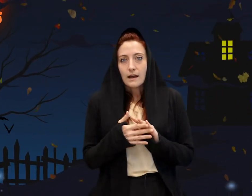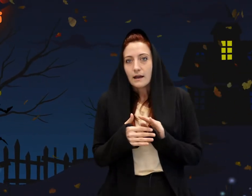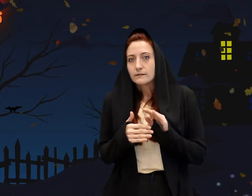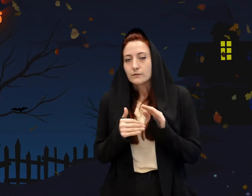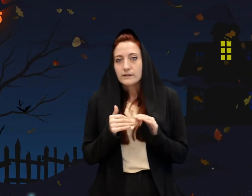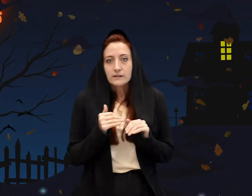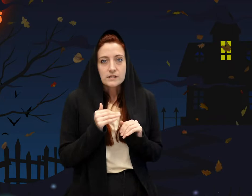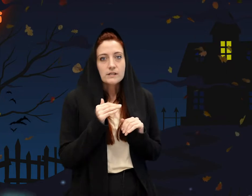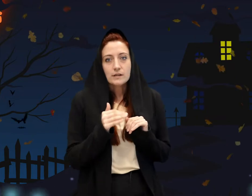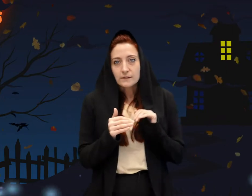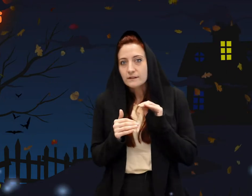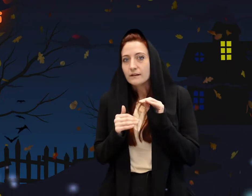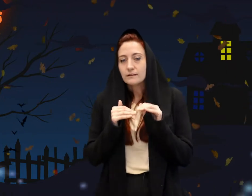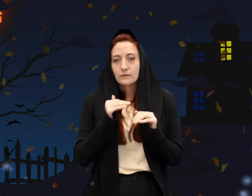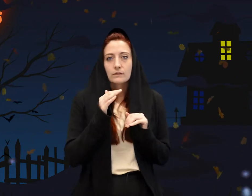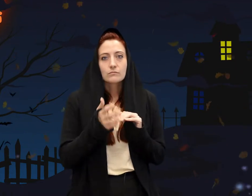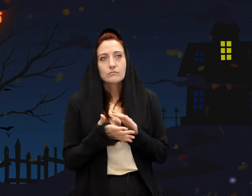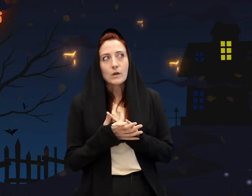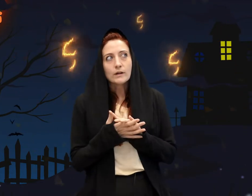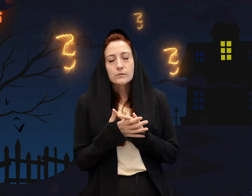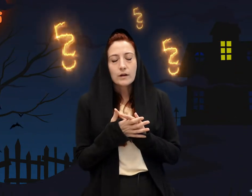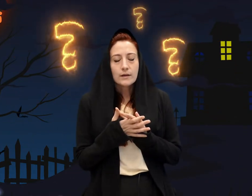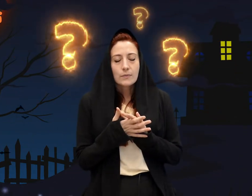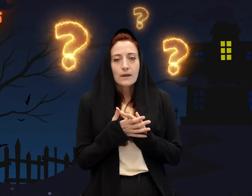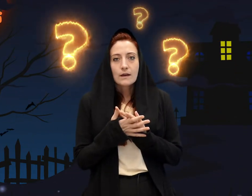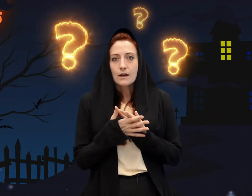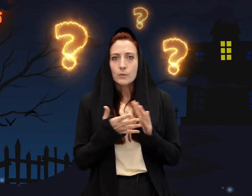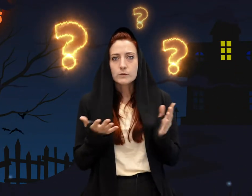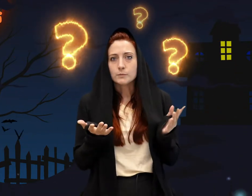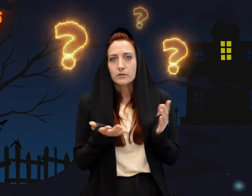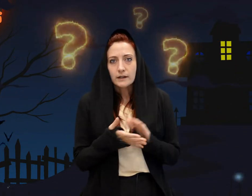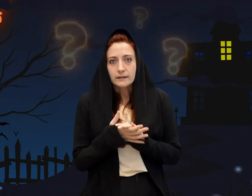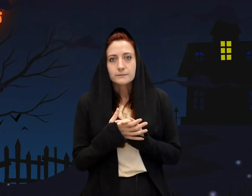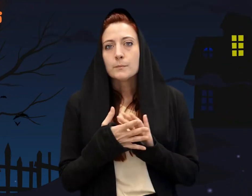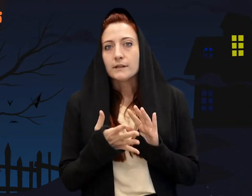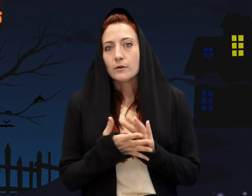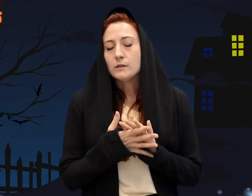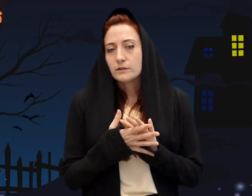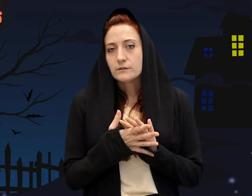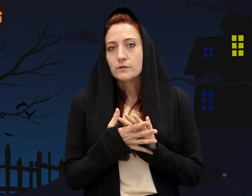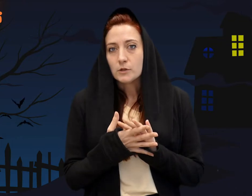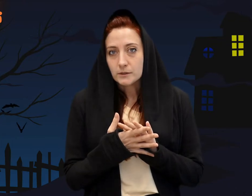As the friends continued up the stairs, they wondered why a witch would be crying. But they only wondered for a moment.